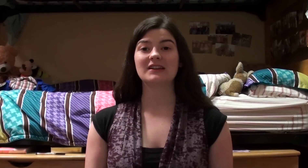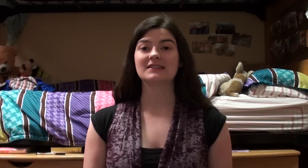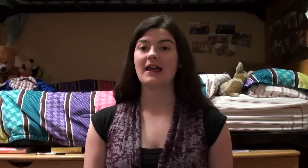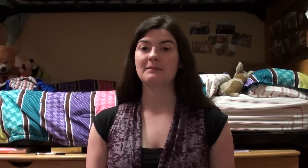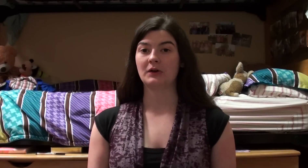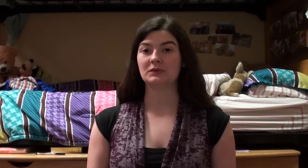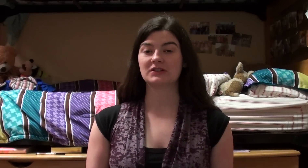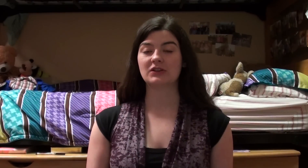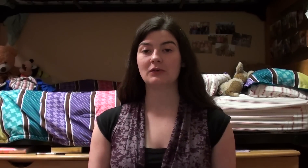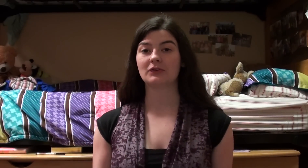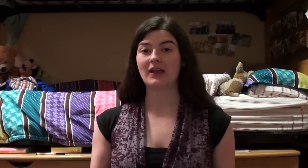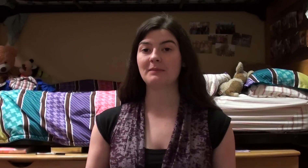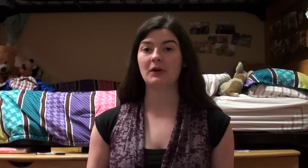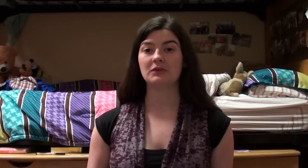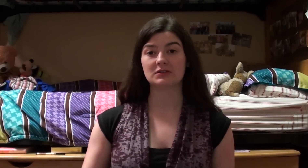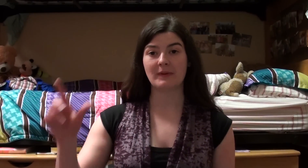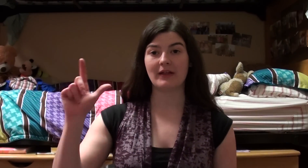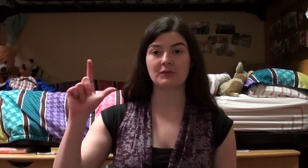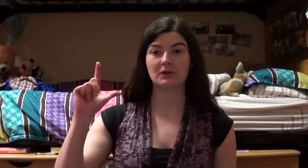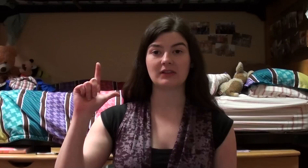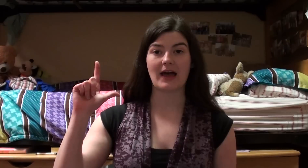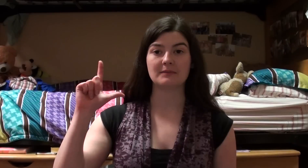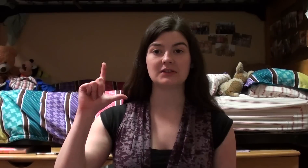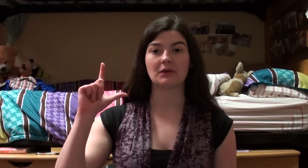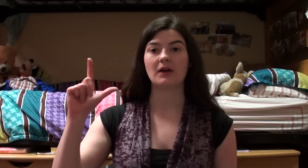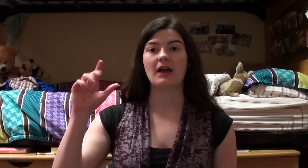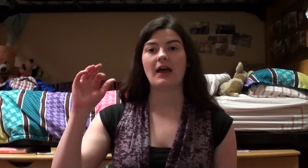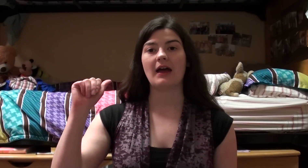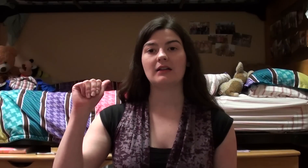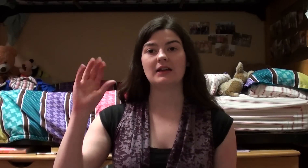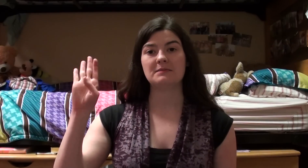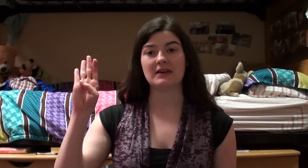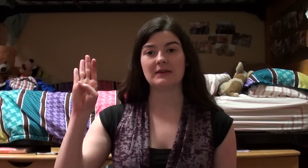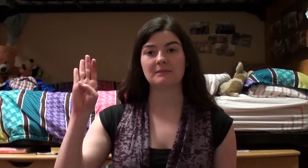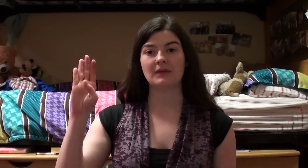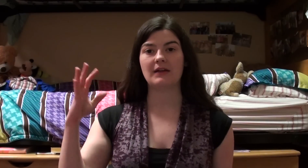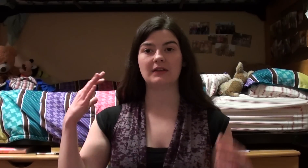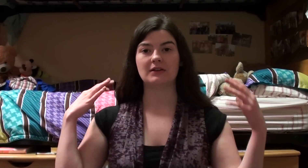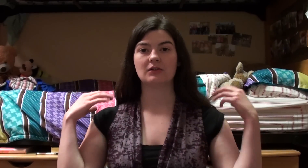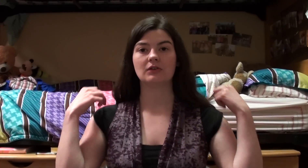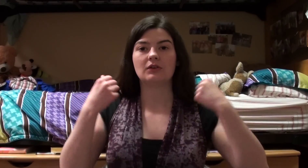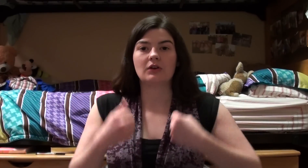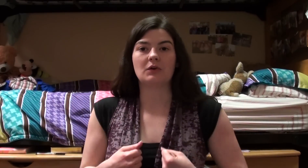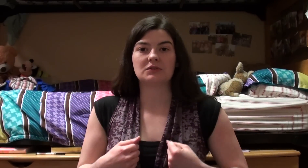is lab coat. So for lab coat, you spell out the word lab, so L-A-B, and then coat.